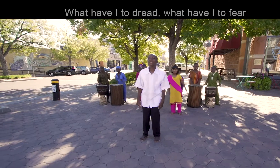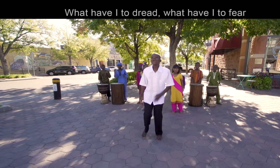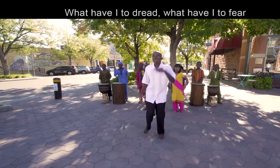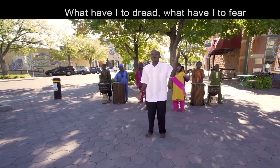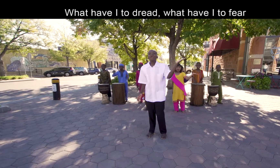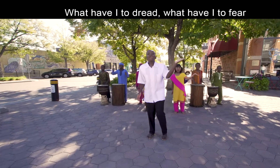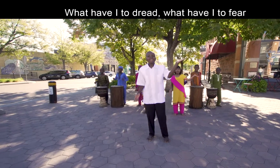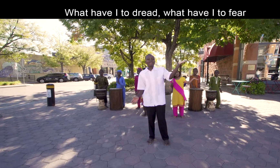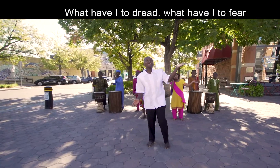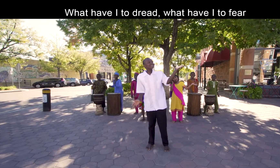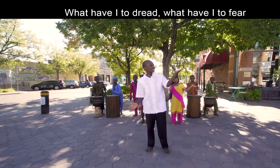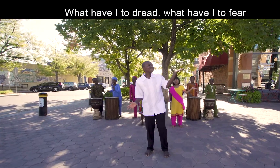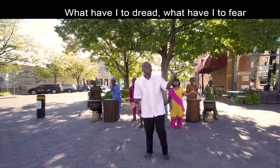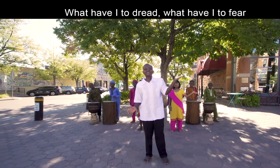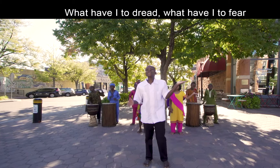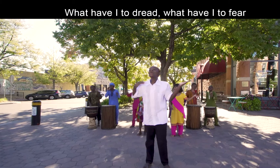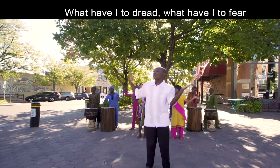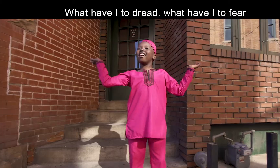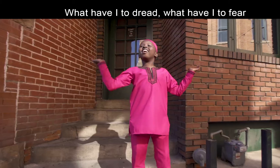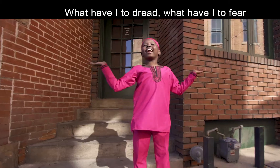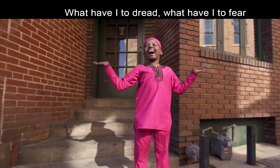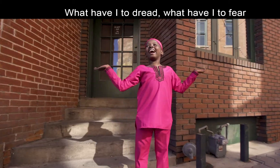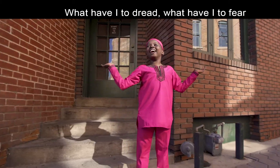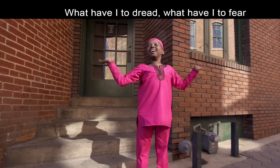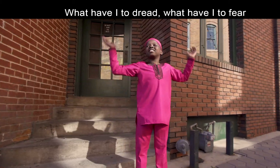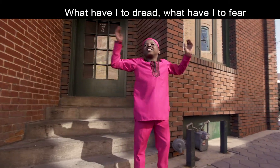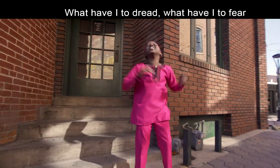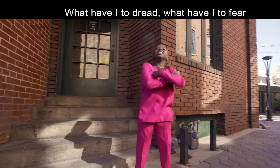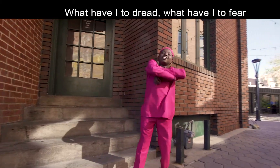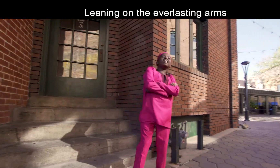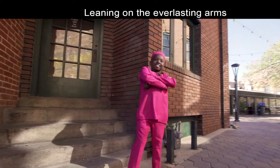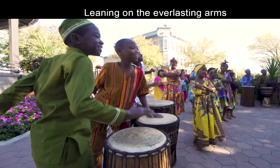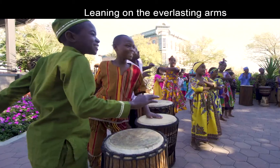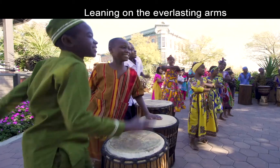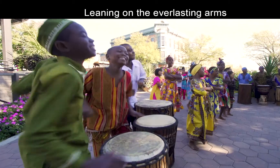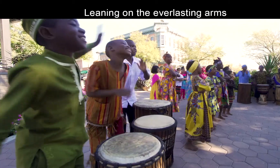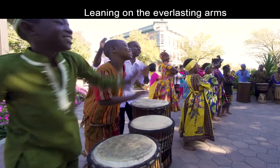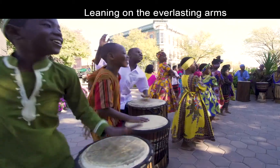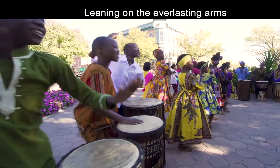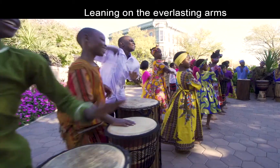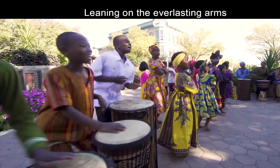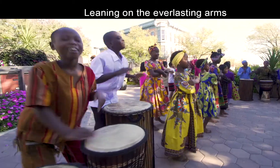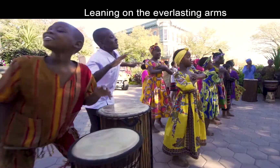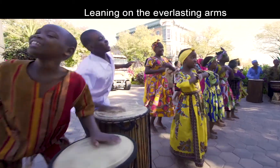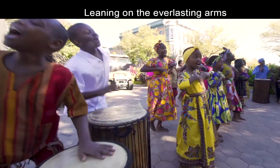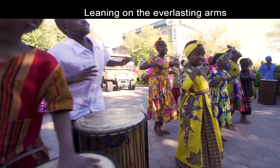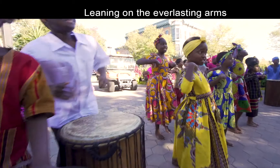What have I to tread? What have I to fear? Leaning on the everlasting